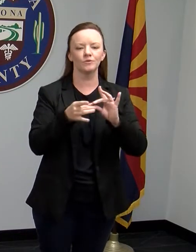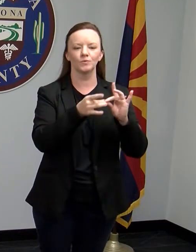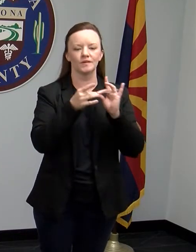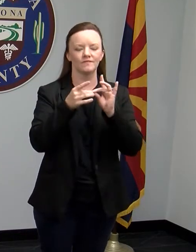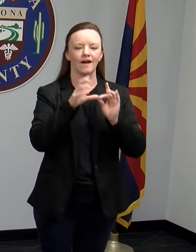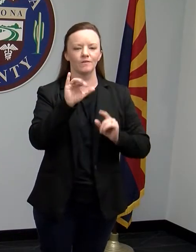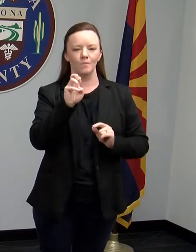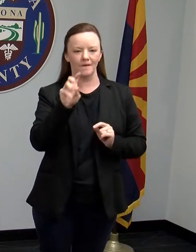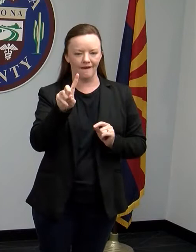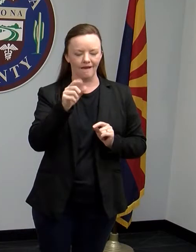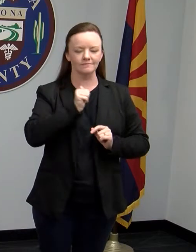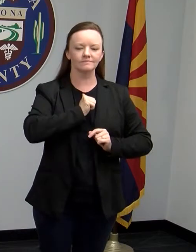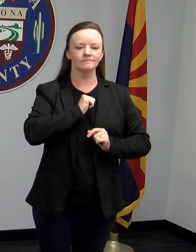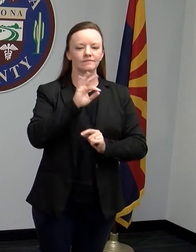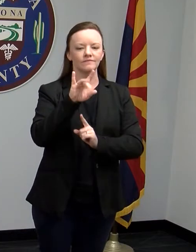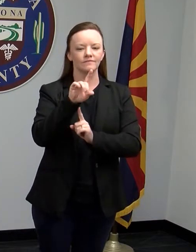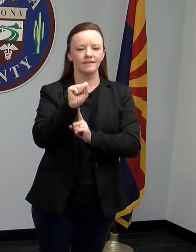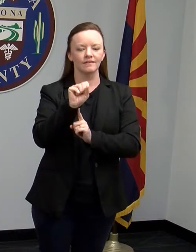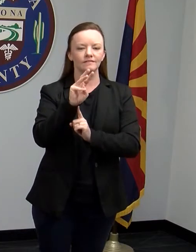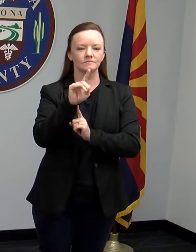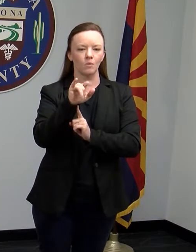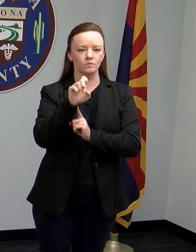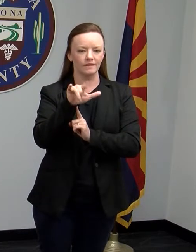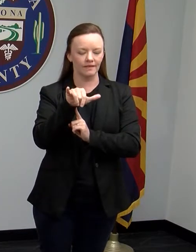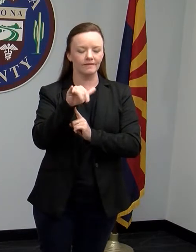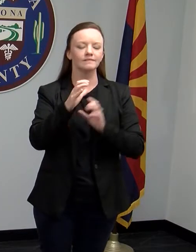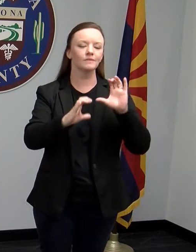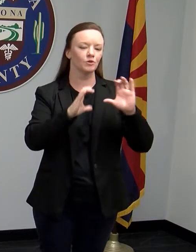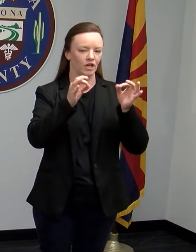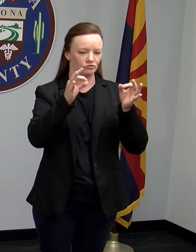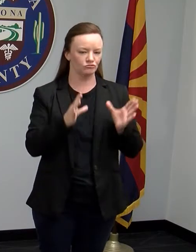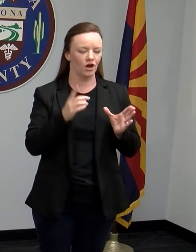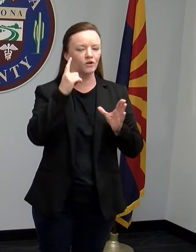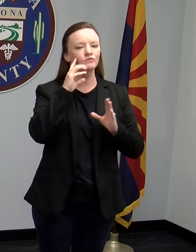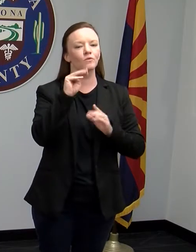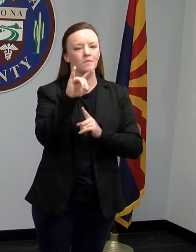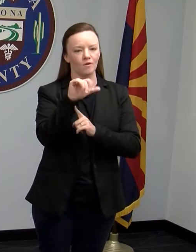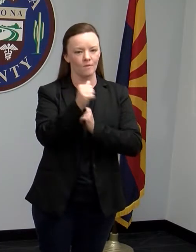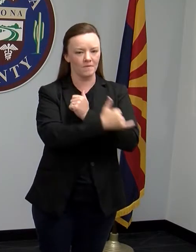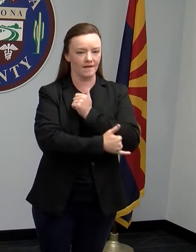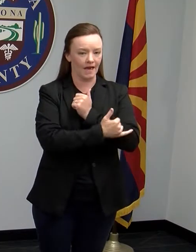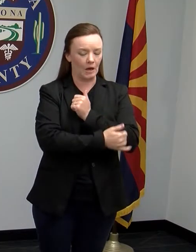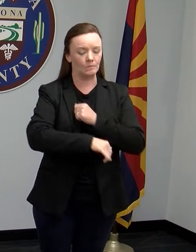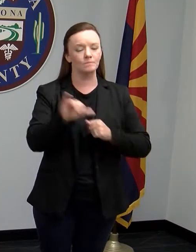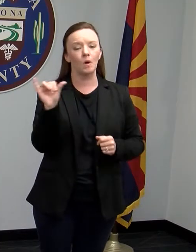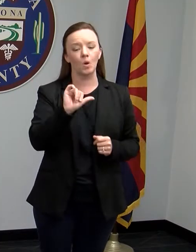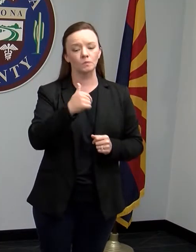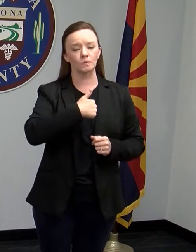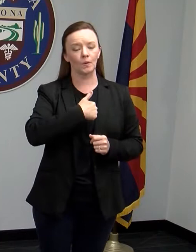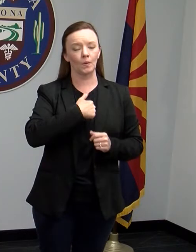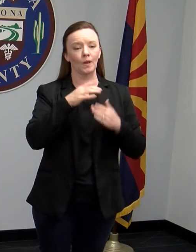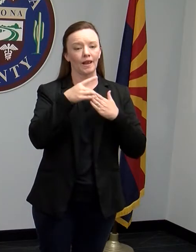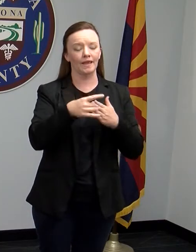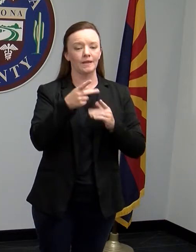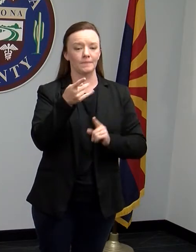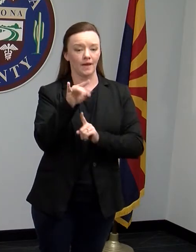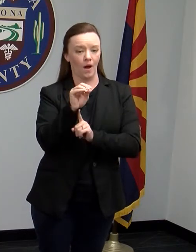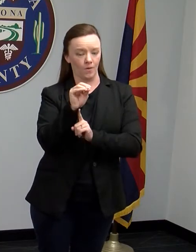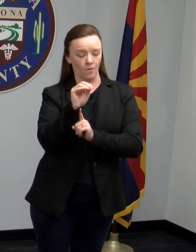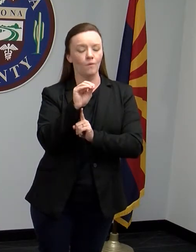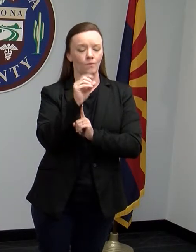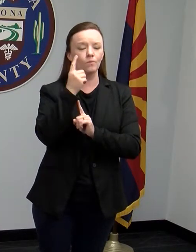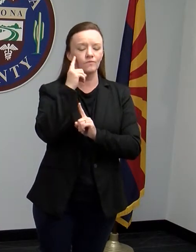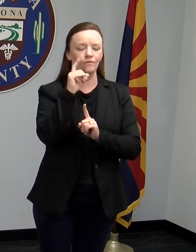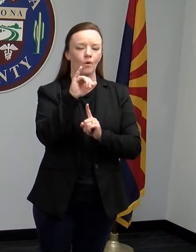is Fields Mosley. I'm the Communications Director for Maricopa County. I'm also the lead PIO for the Joint Information Center, which is serving for the Unified